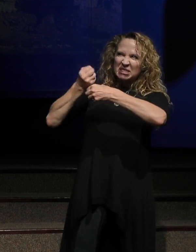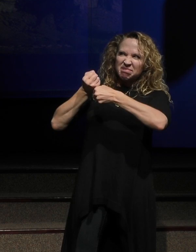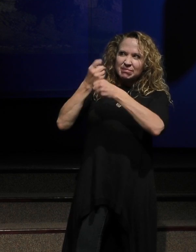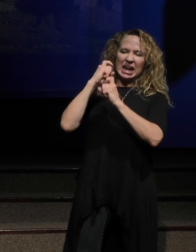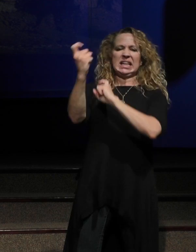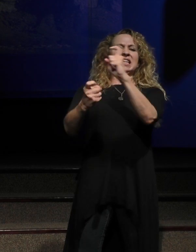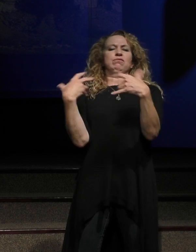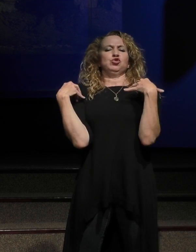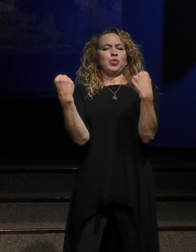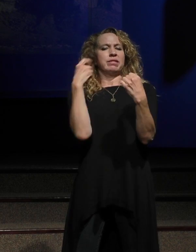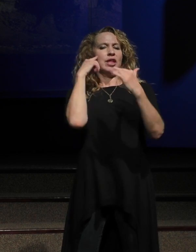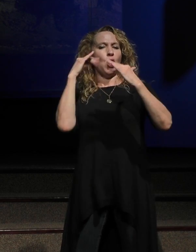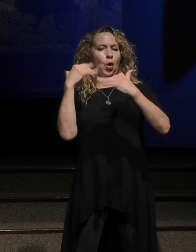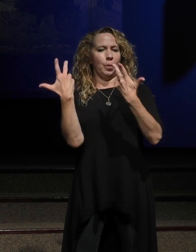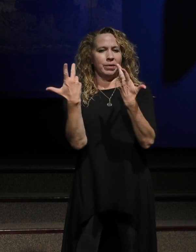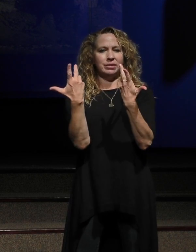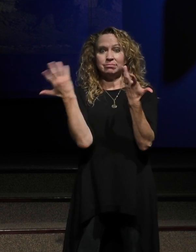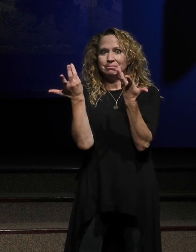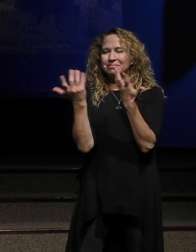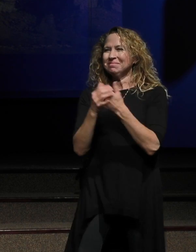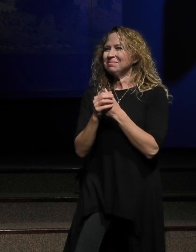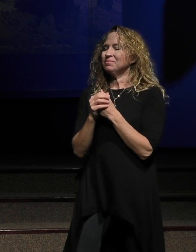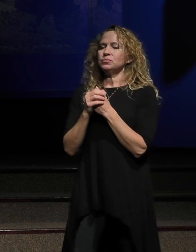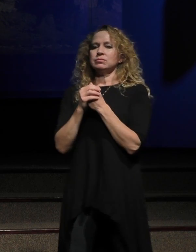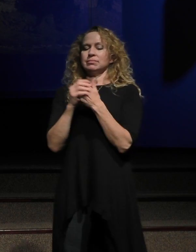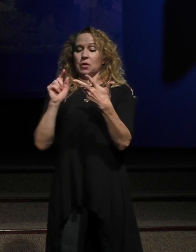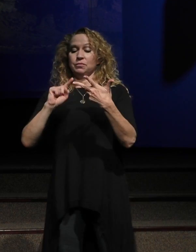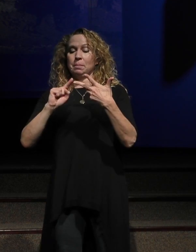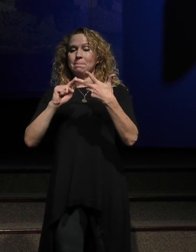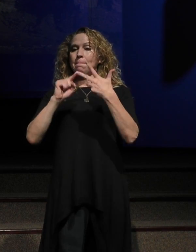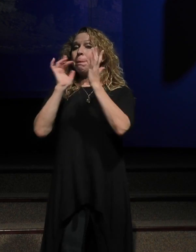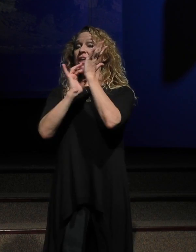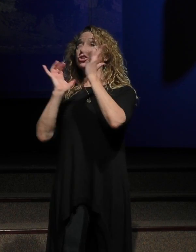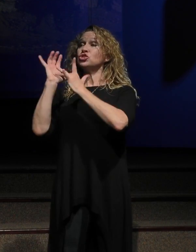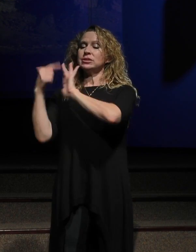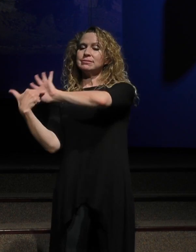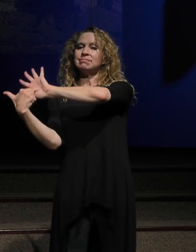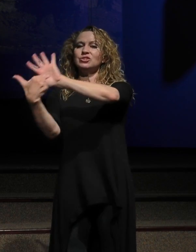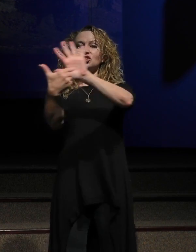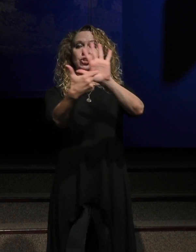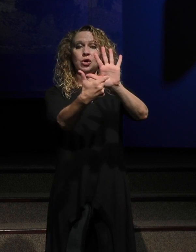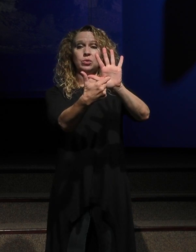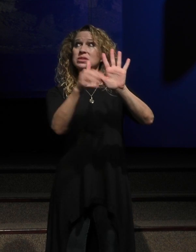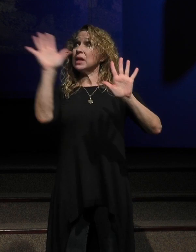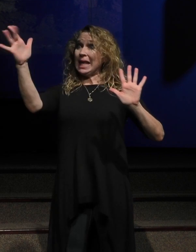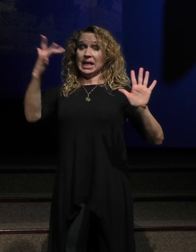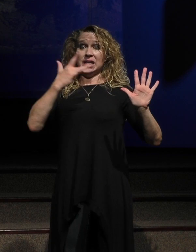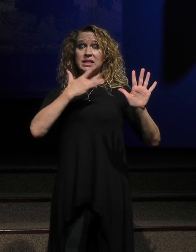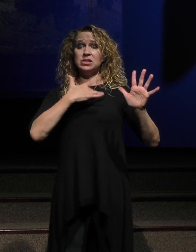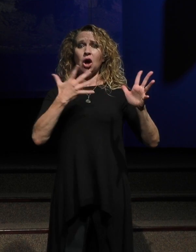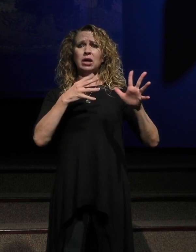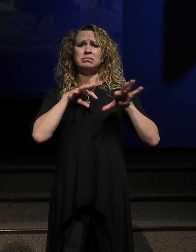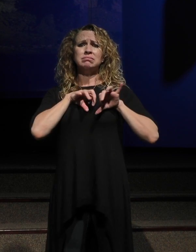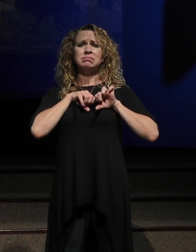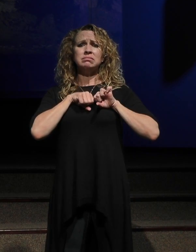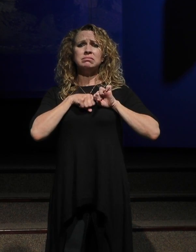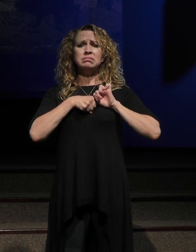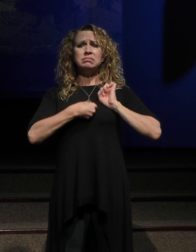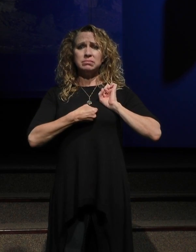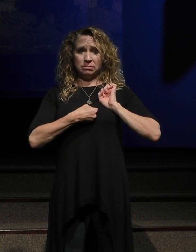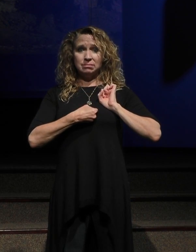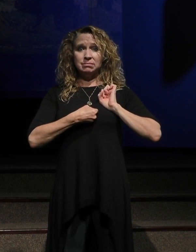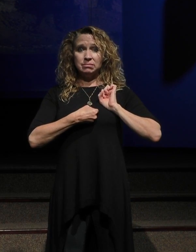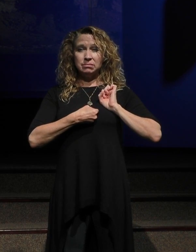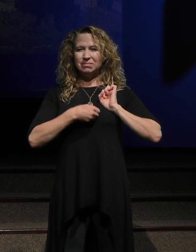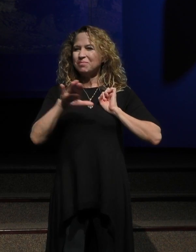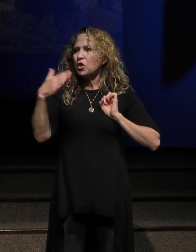in our time of desperate prayers is number three, Jesus reveals a heart that breaks. Anybody know